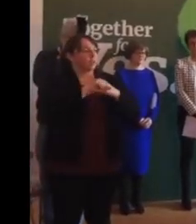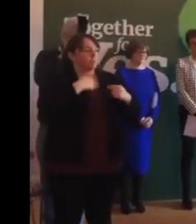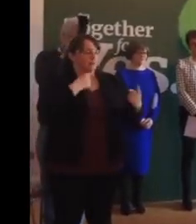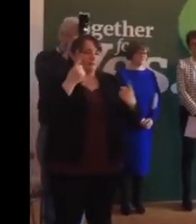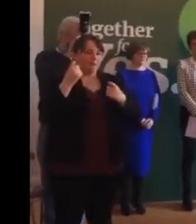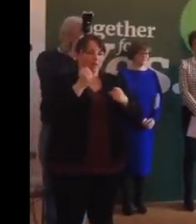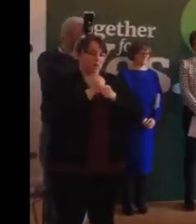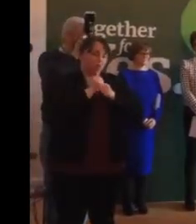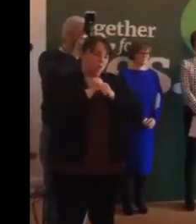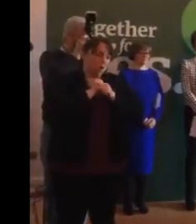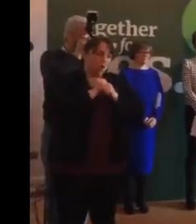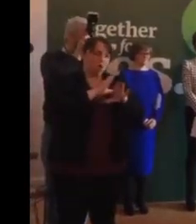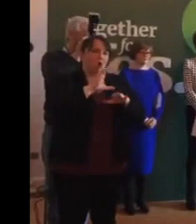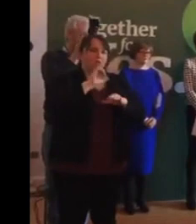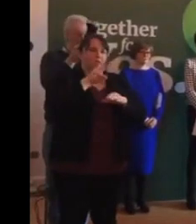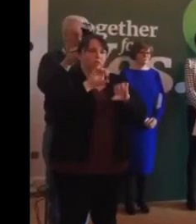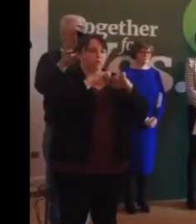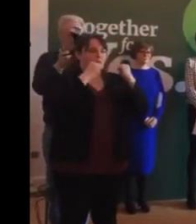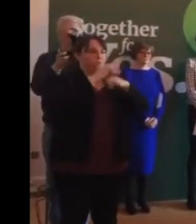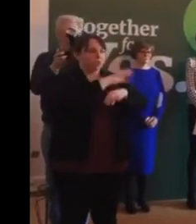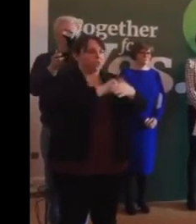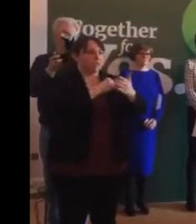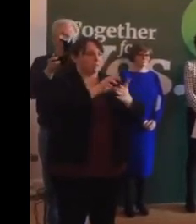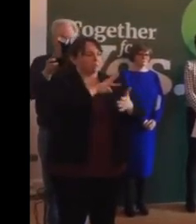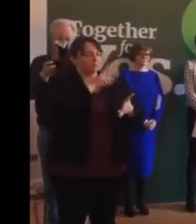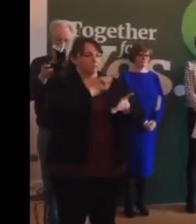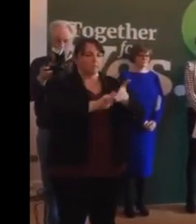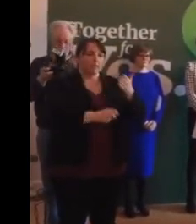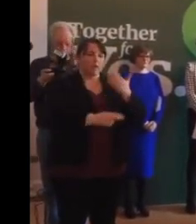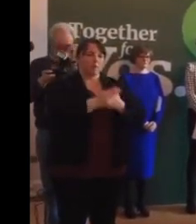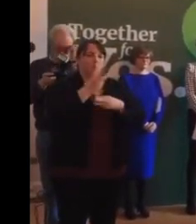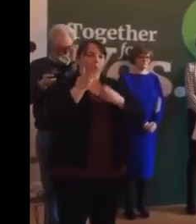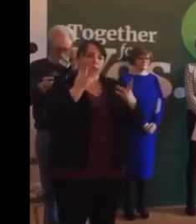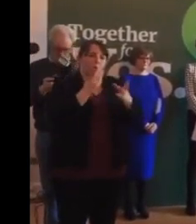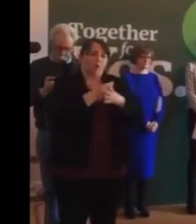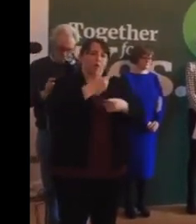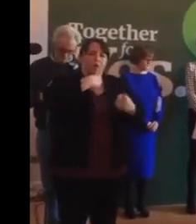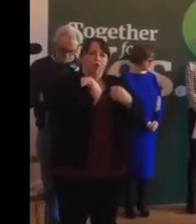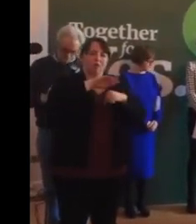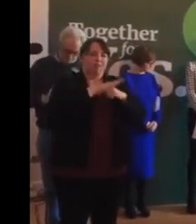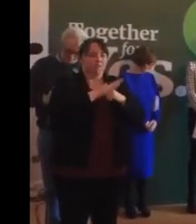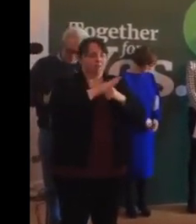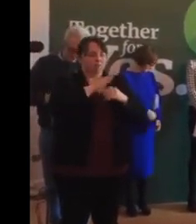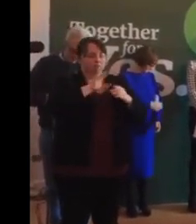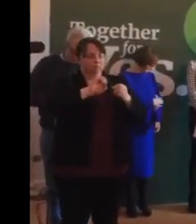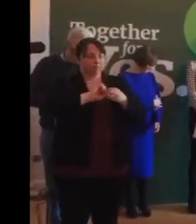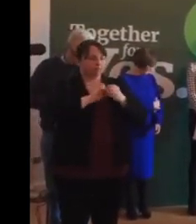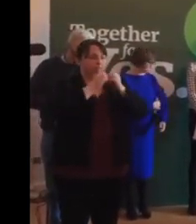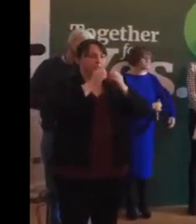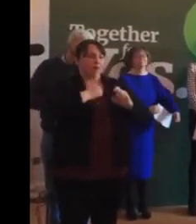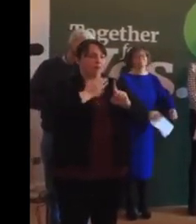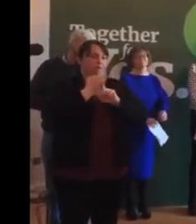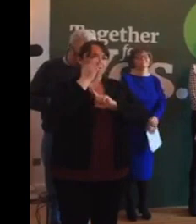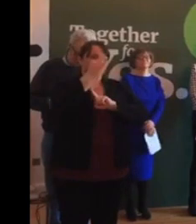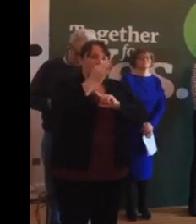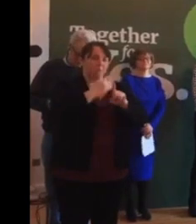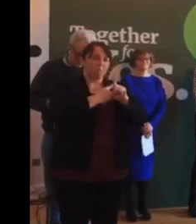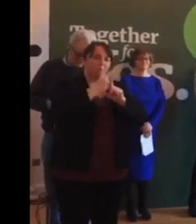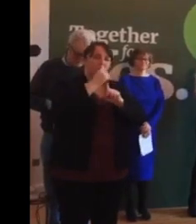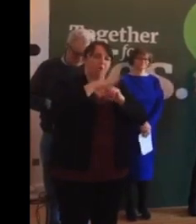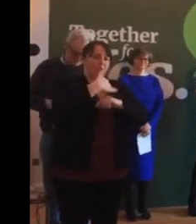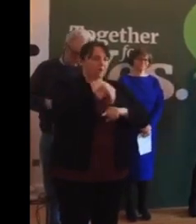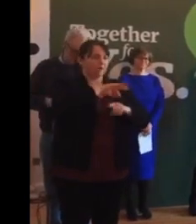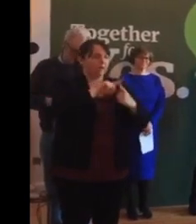civil society organisations to sign up and work with us in shaping our future for ourselves and for our children.